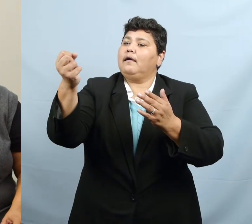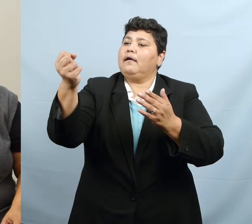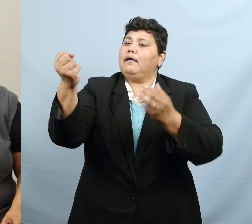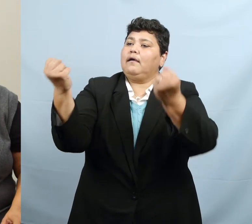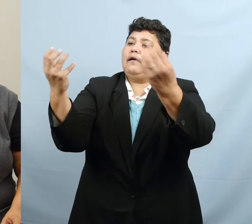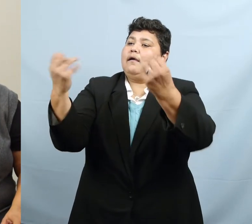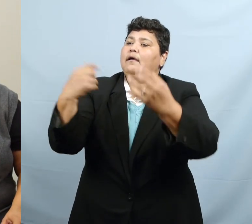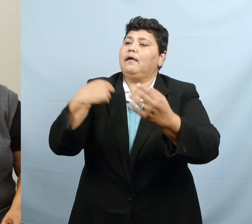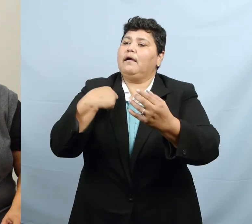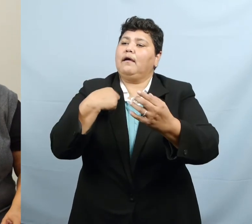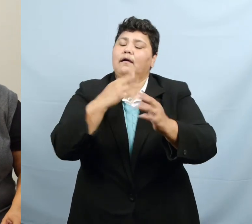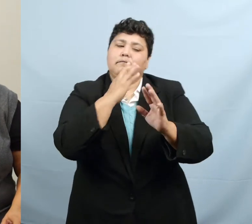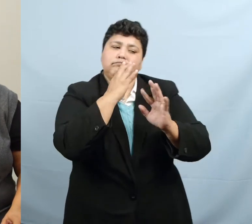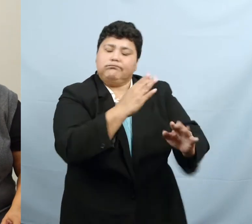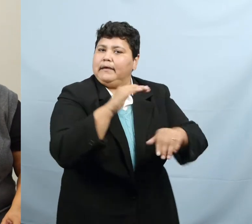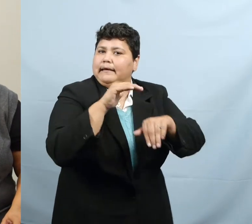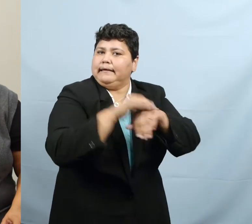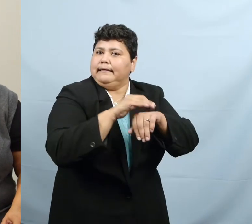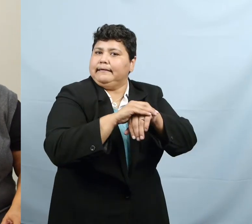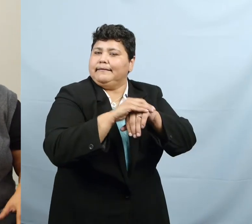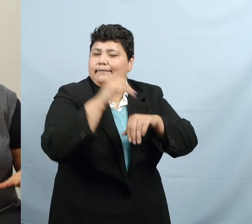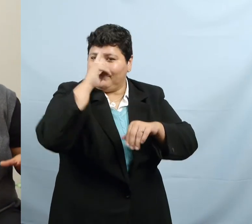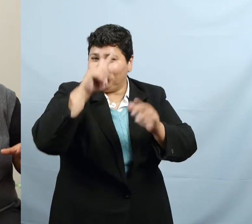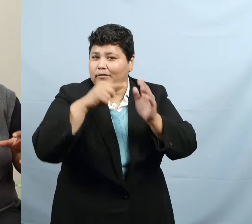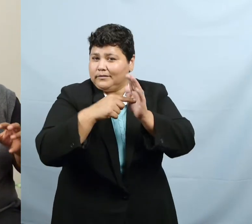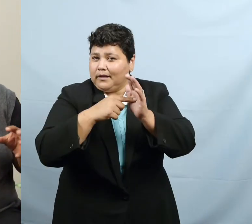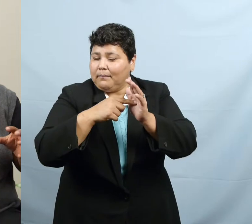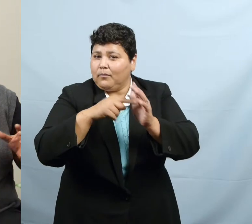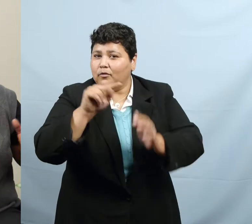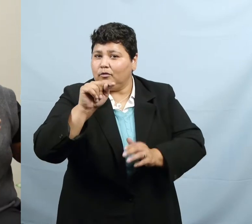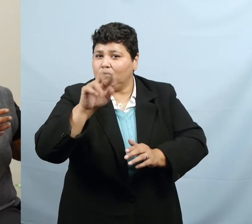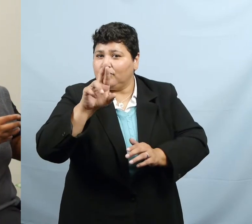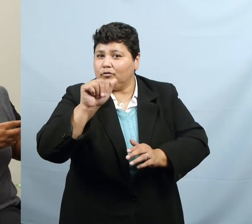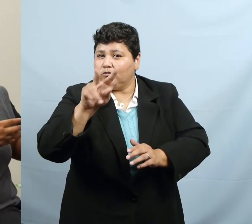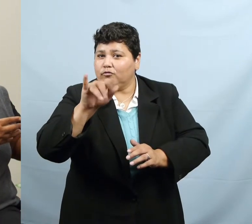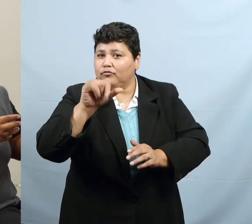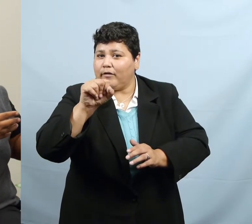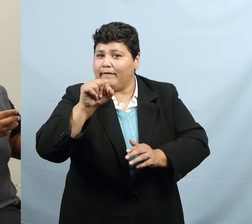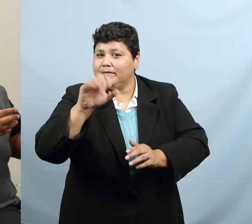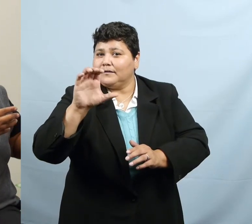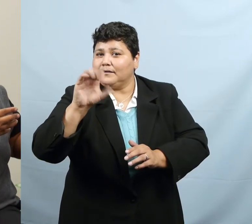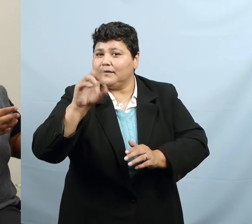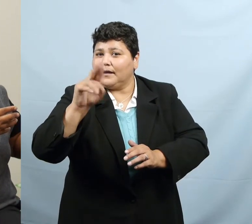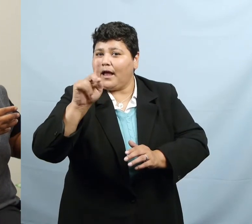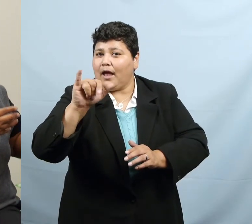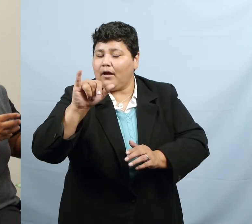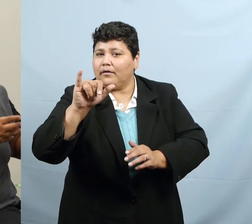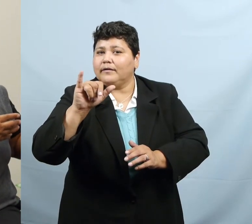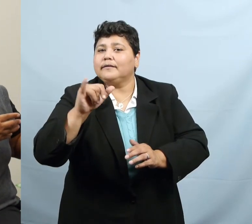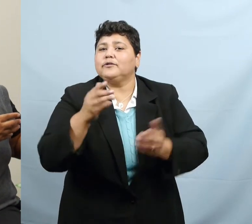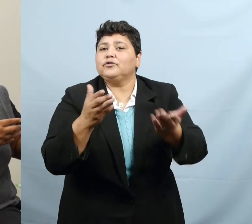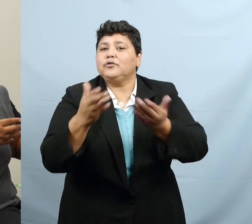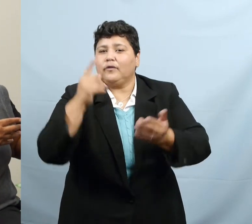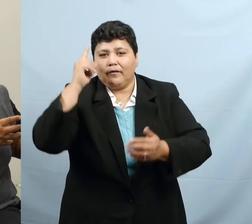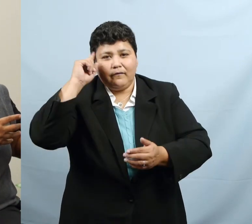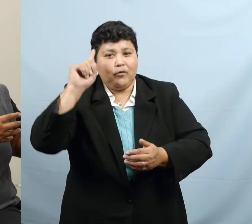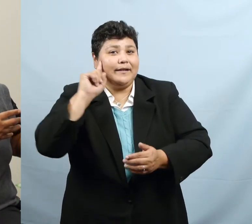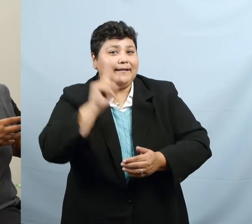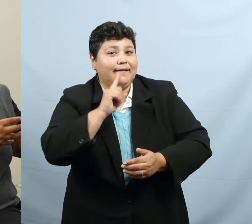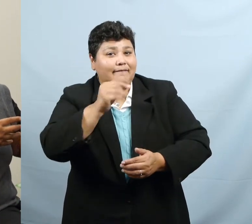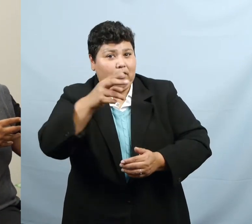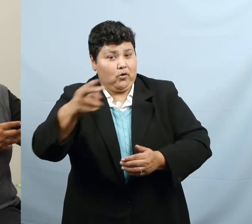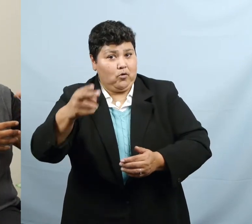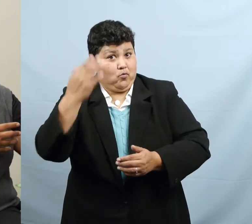and hard of hearing. And I did that because I let the sister lead me.